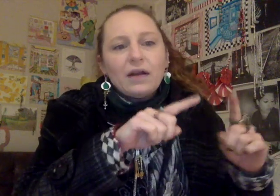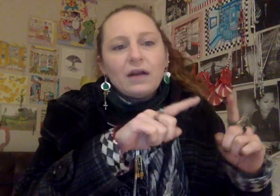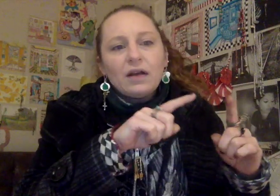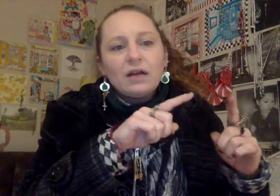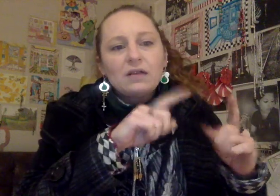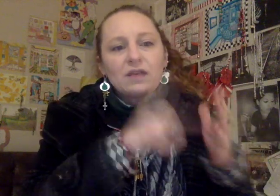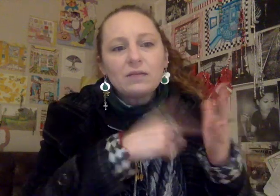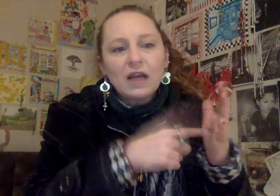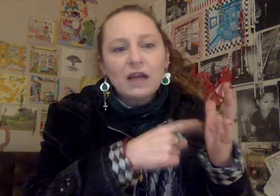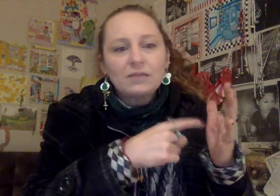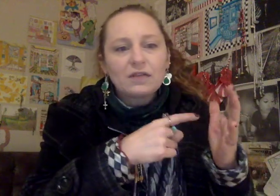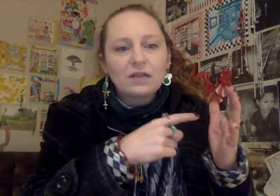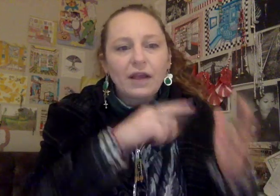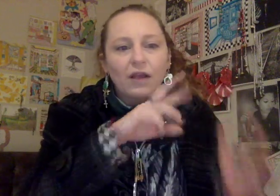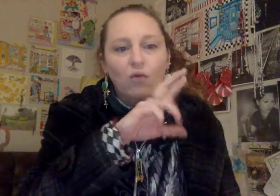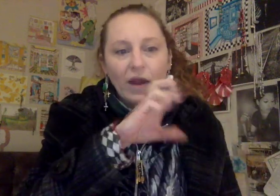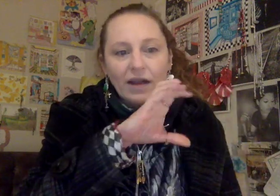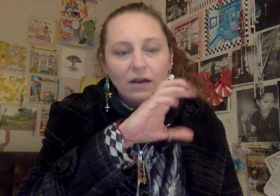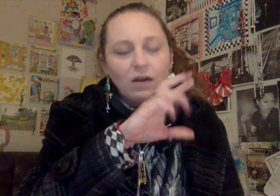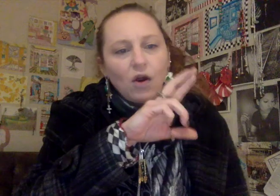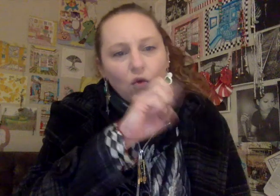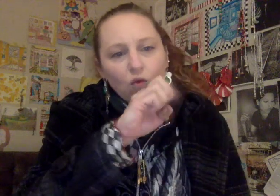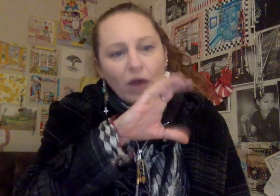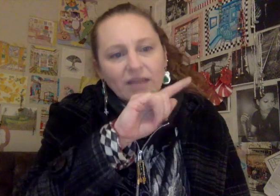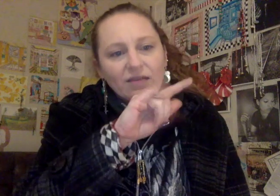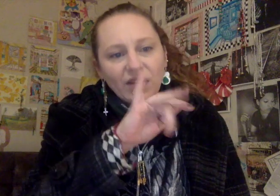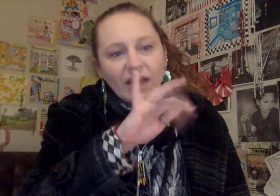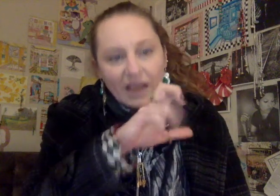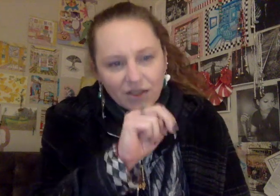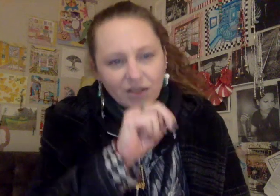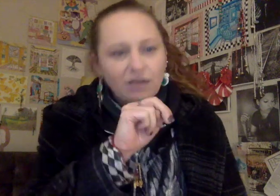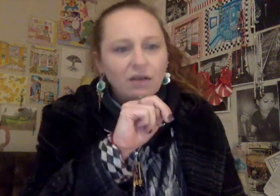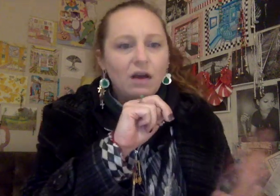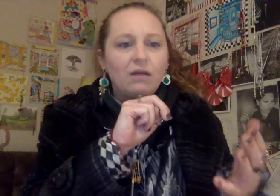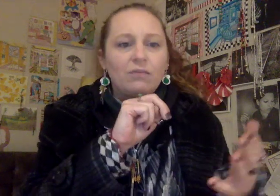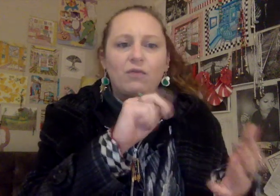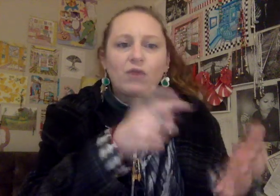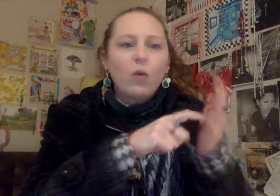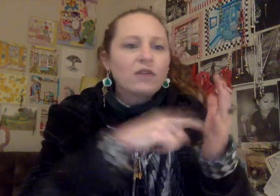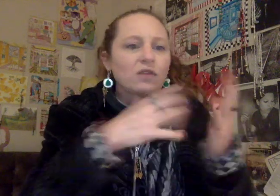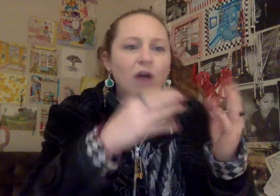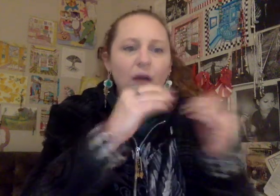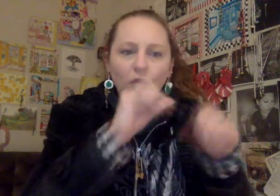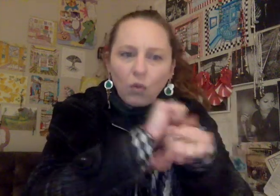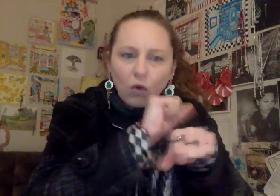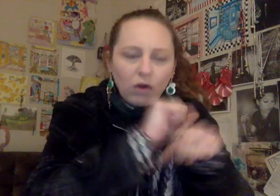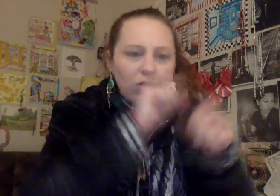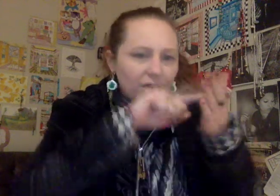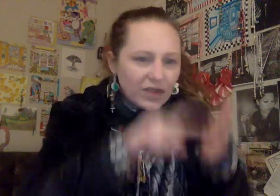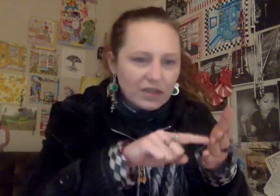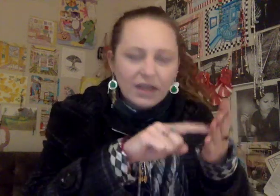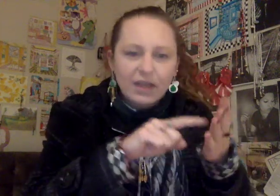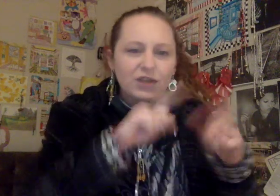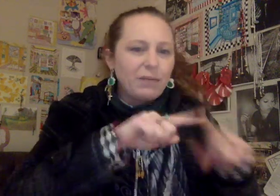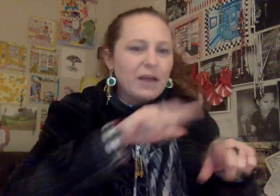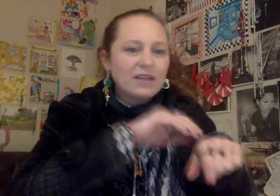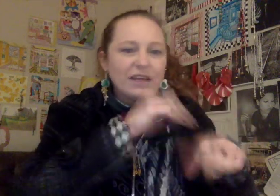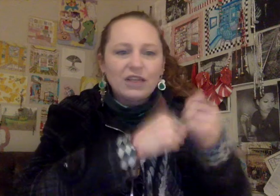sometimes rectification requires a lot more work or investigation. Depends on each